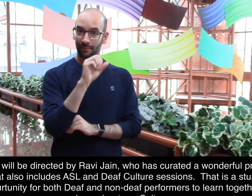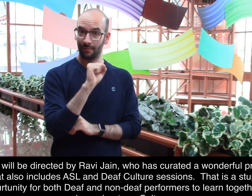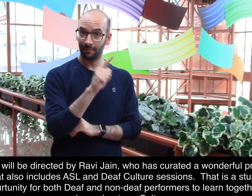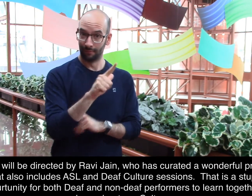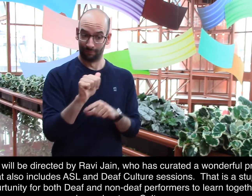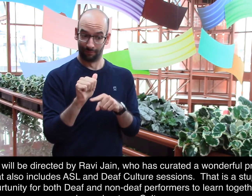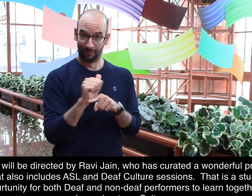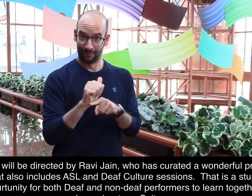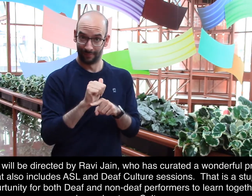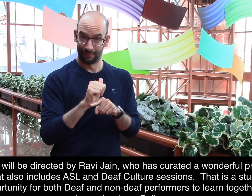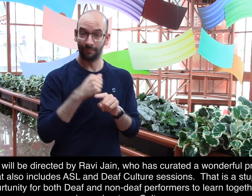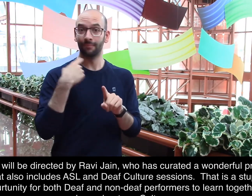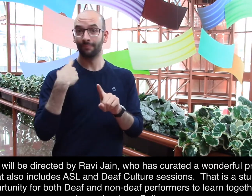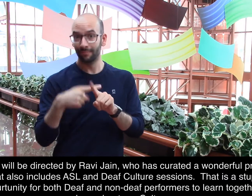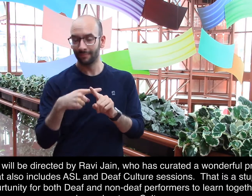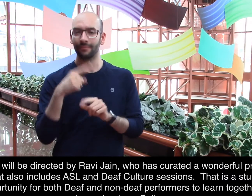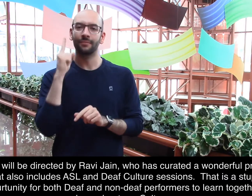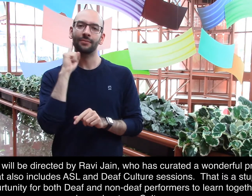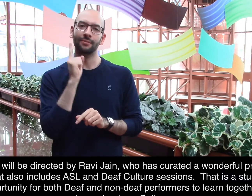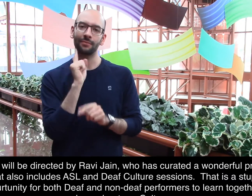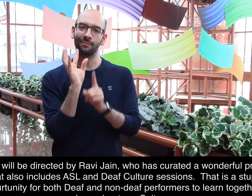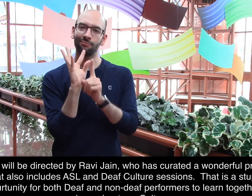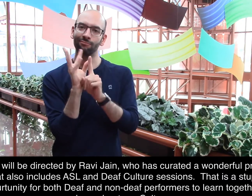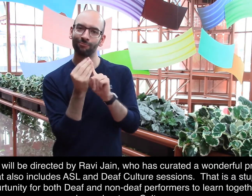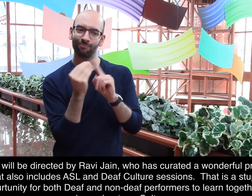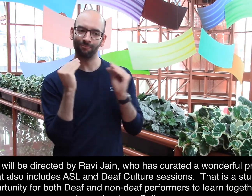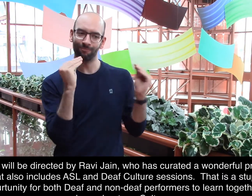We are all welcome.